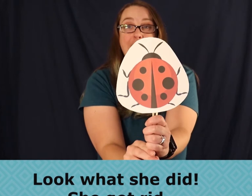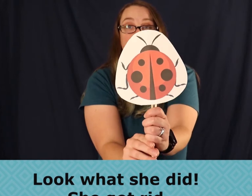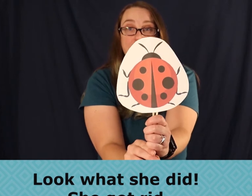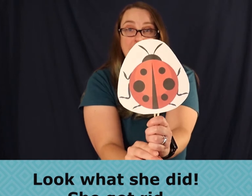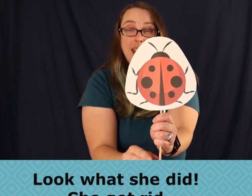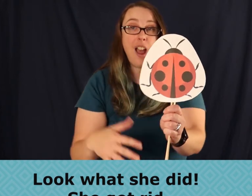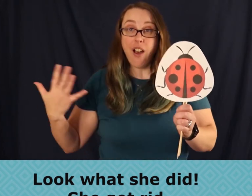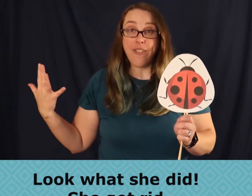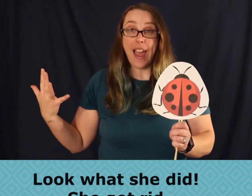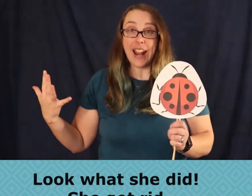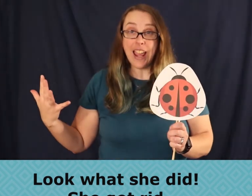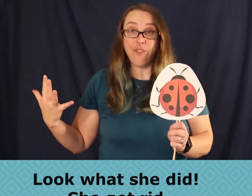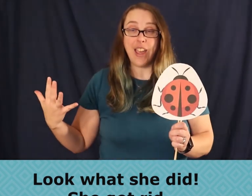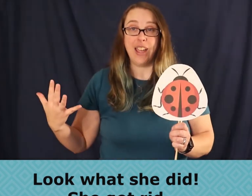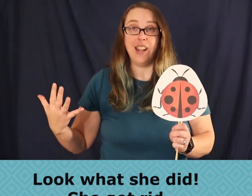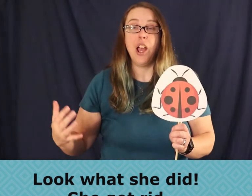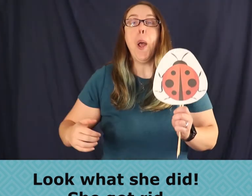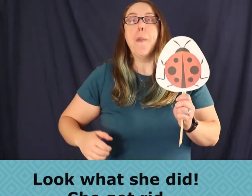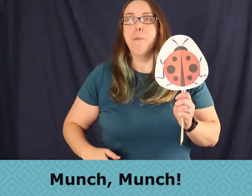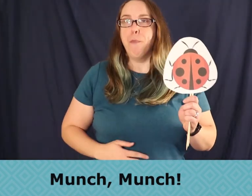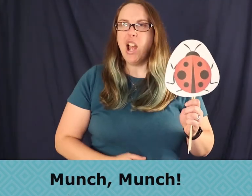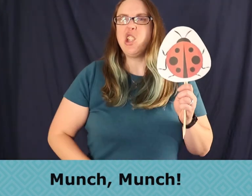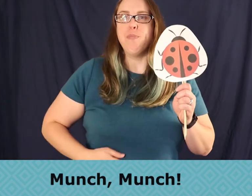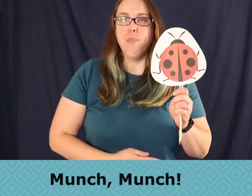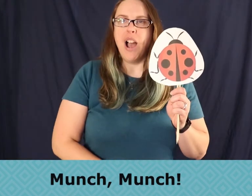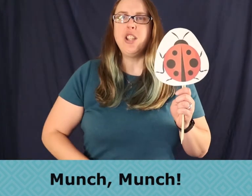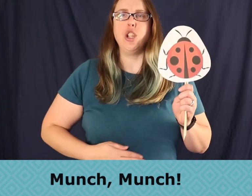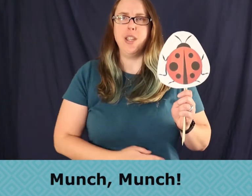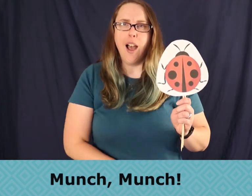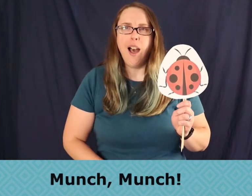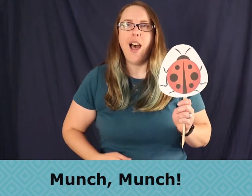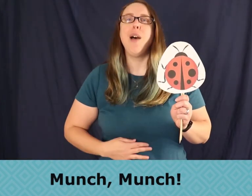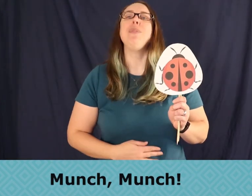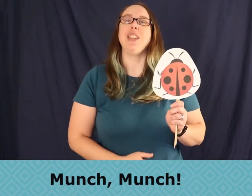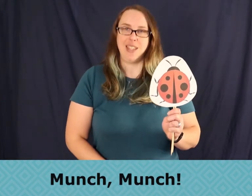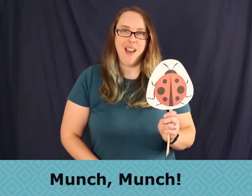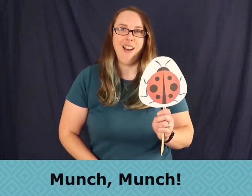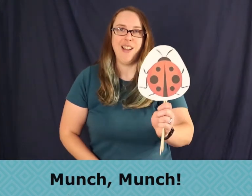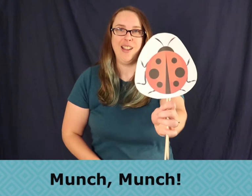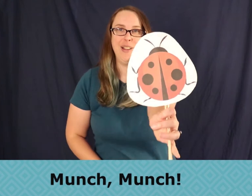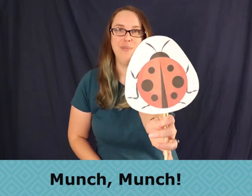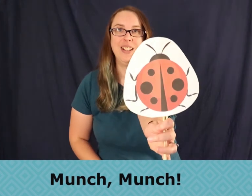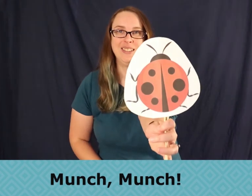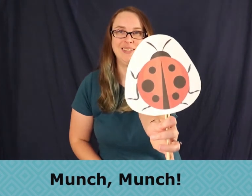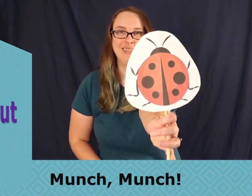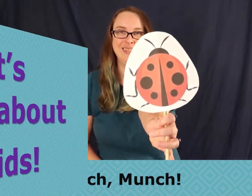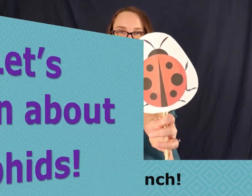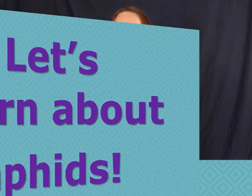She got rid of that aphid. Munch, munch, yum, yum.